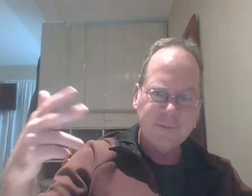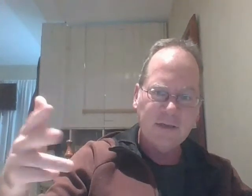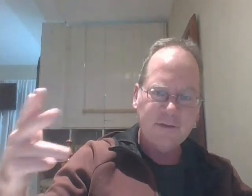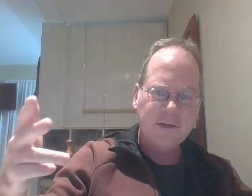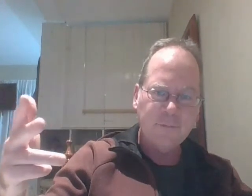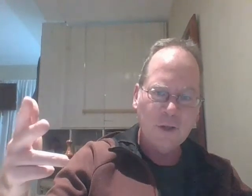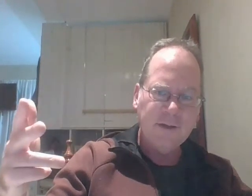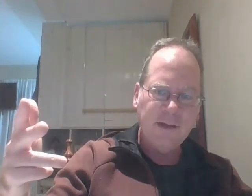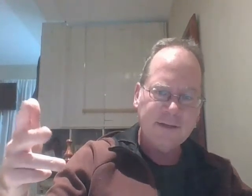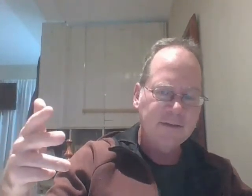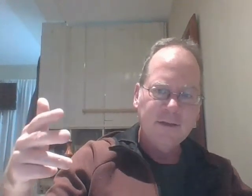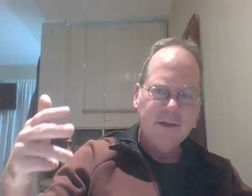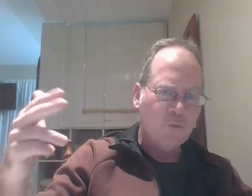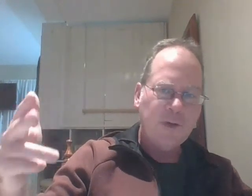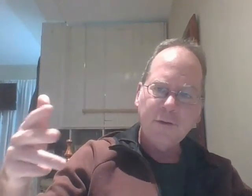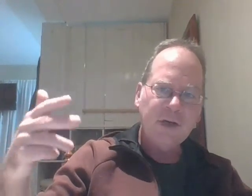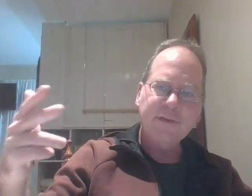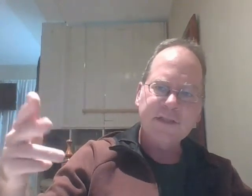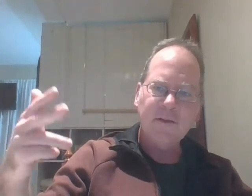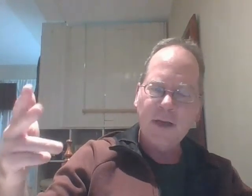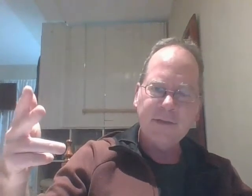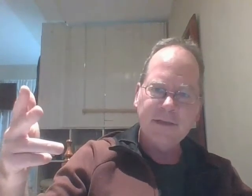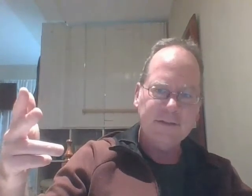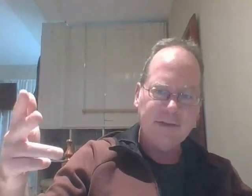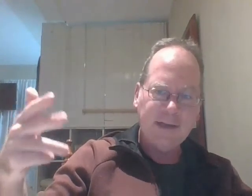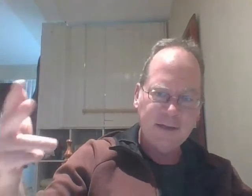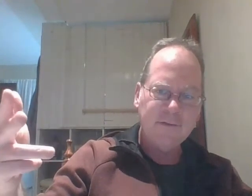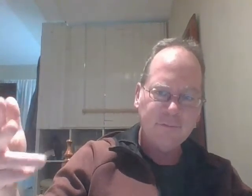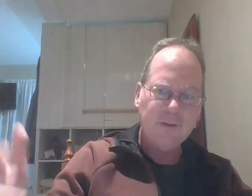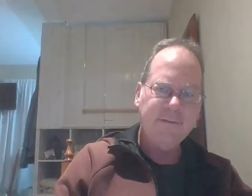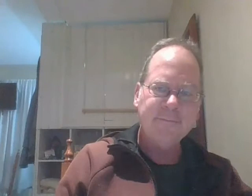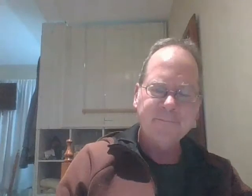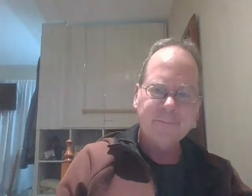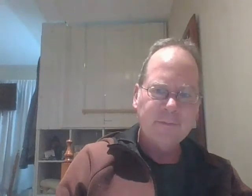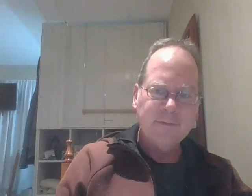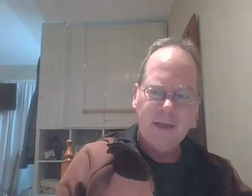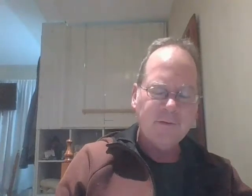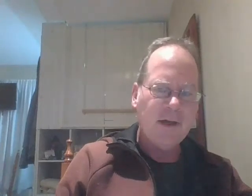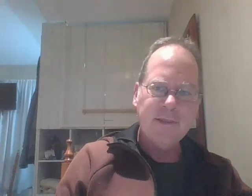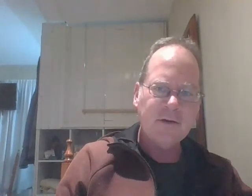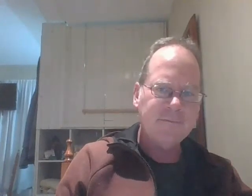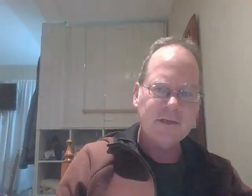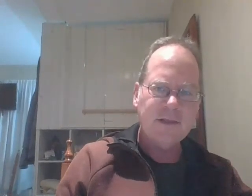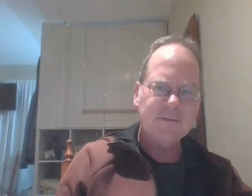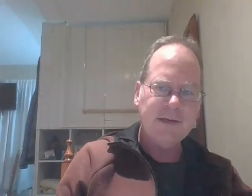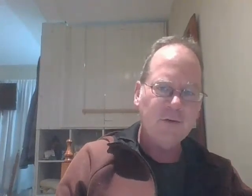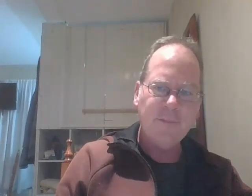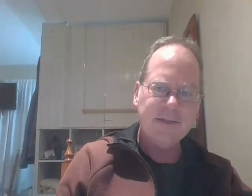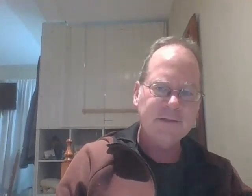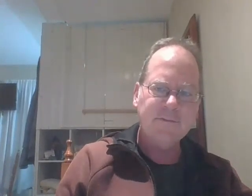a lot of unemployment like 20 or 30 percent of the population that kind of unemployment i don't know how that'll affect things but i don't imagine it'll affect